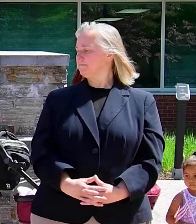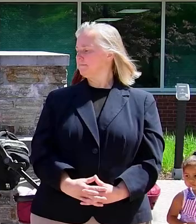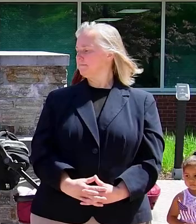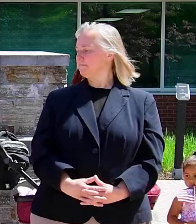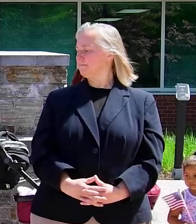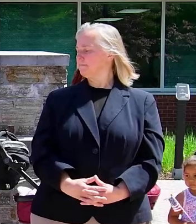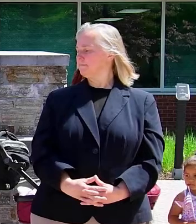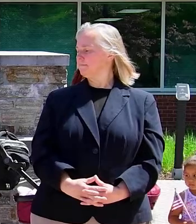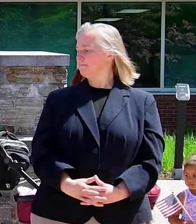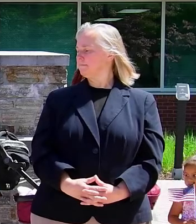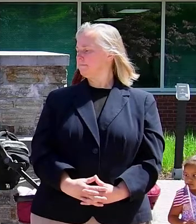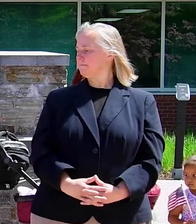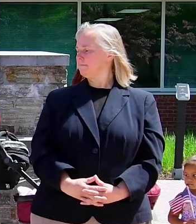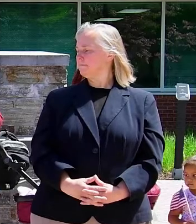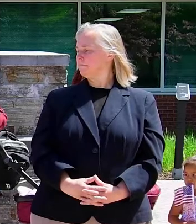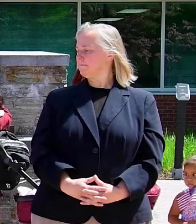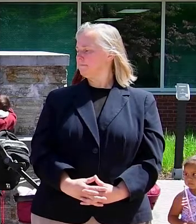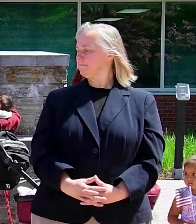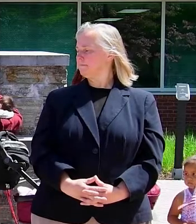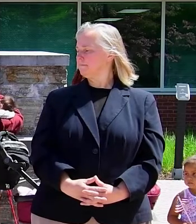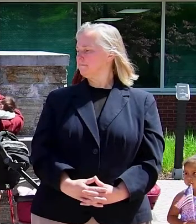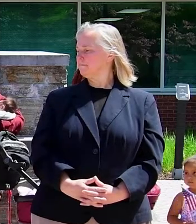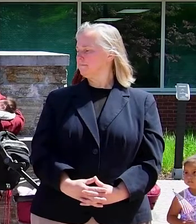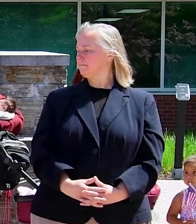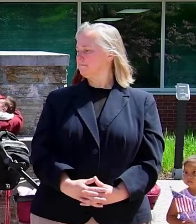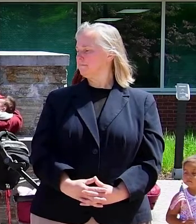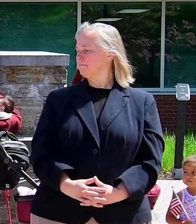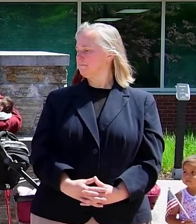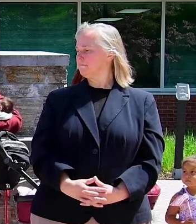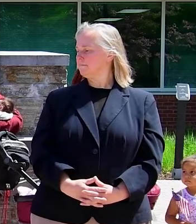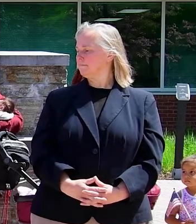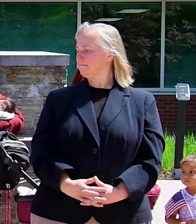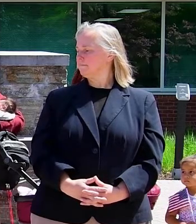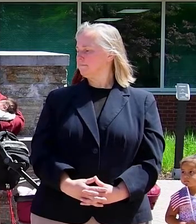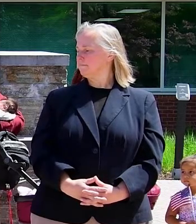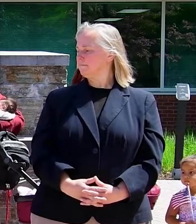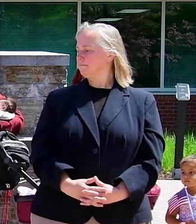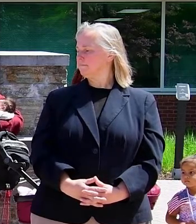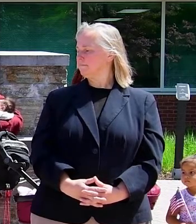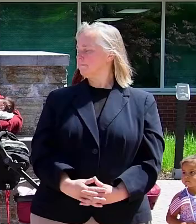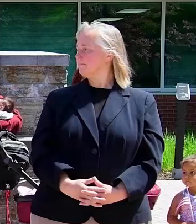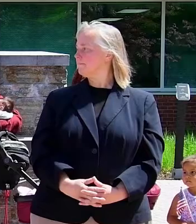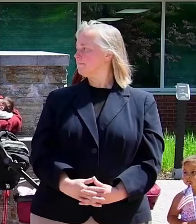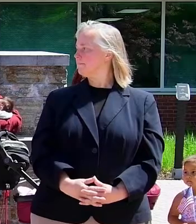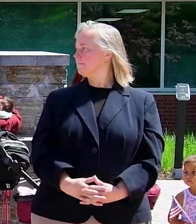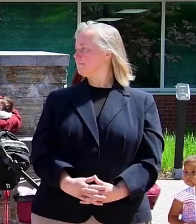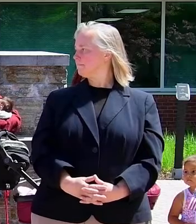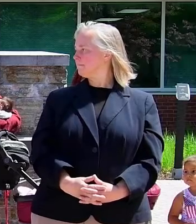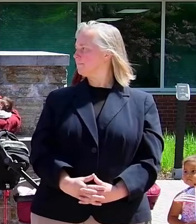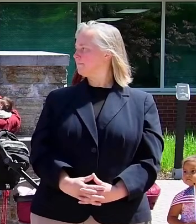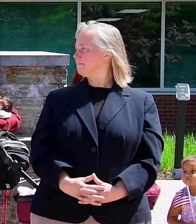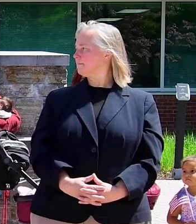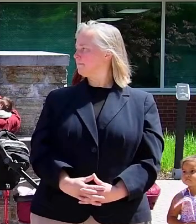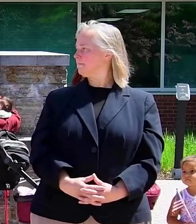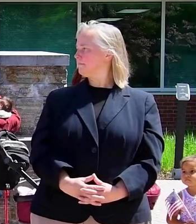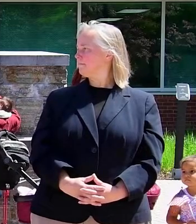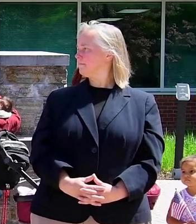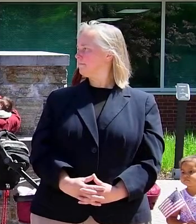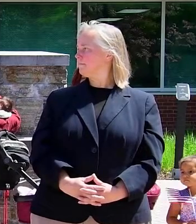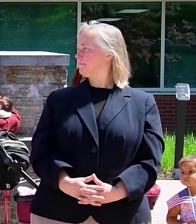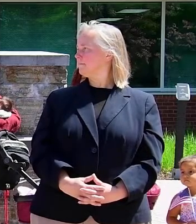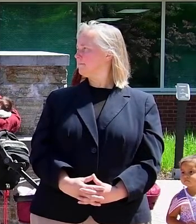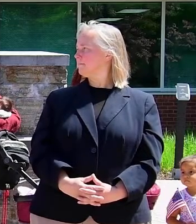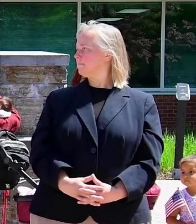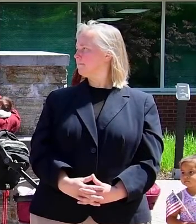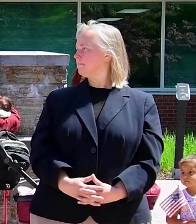community, and I want to thank Dr. Calvin and all of who have so that this could be achieved. I thank you